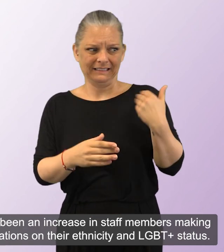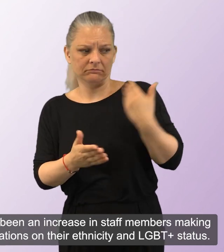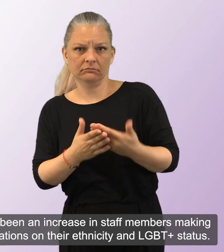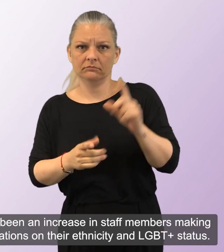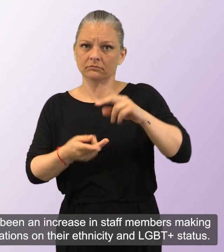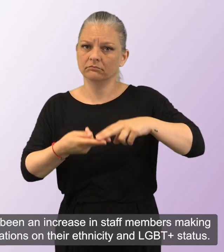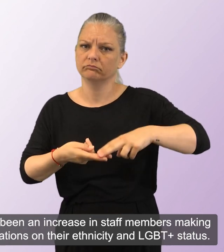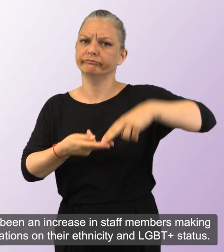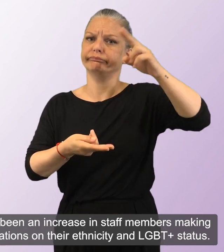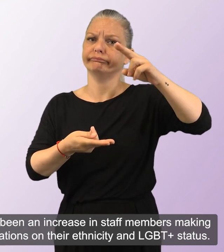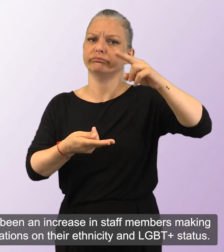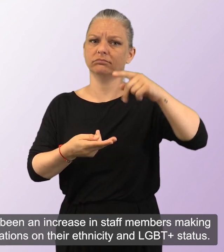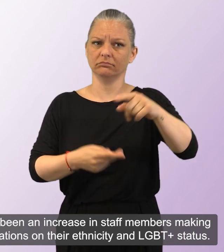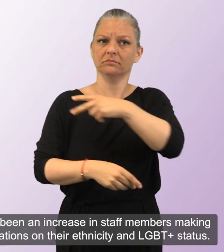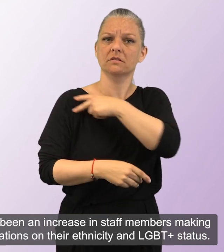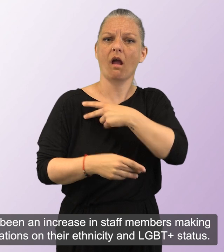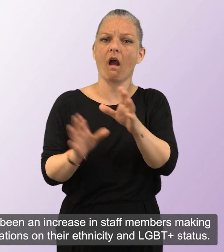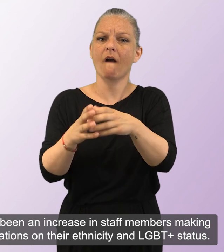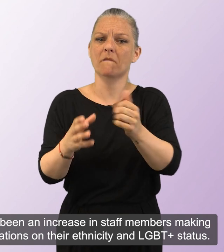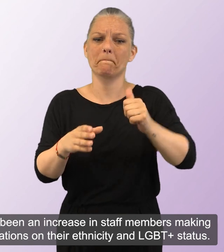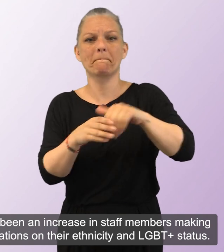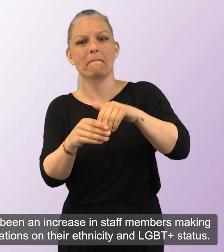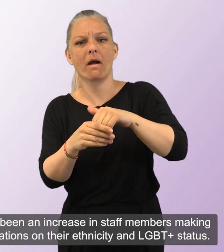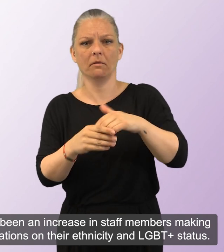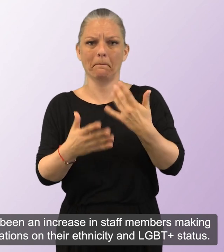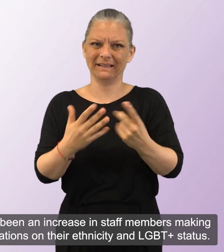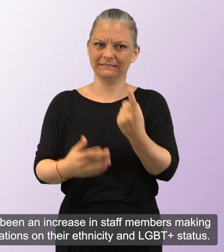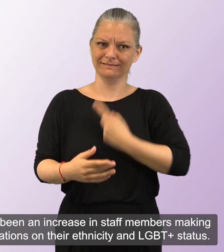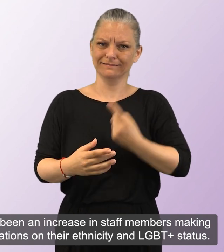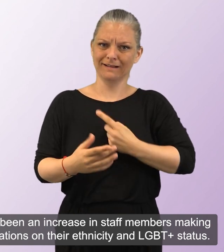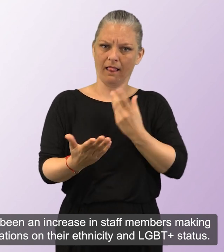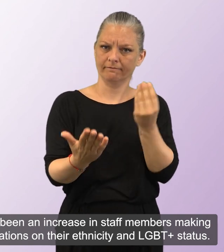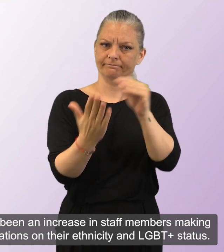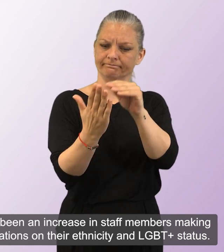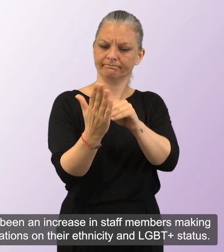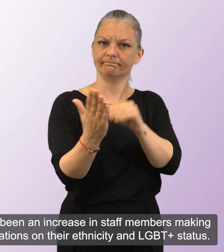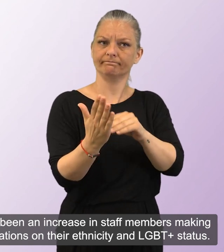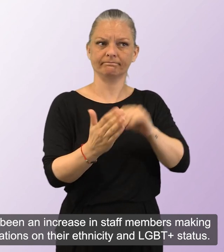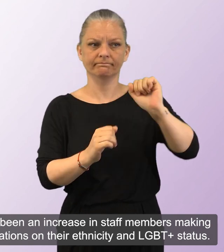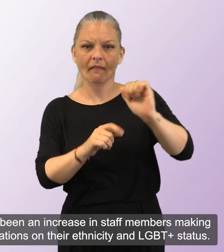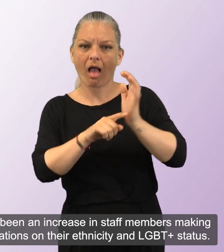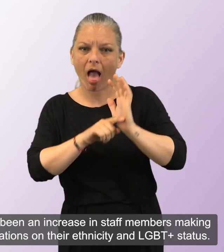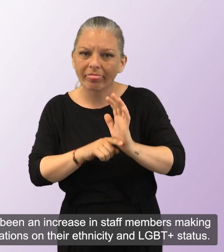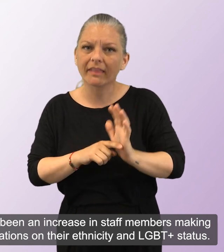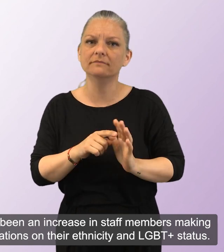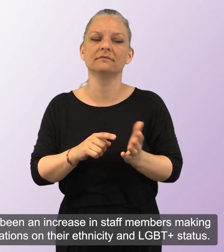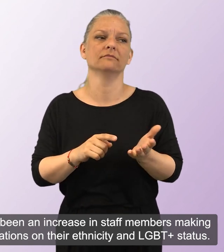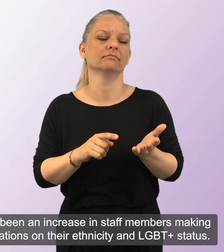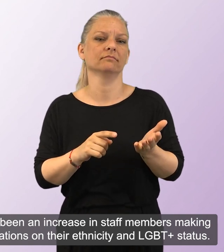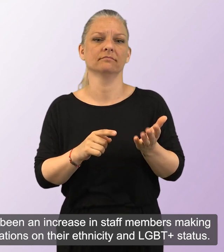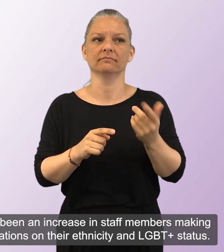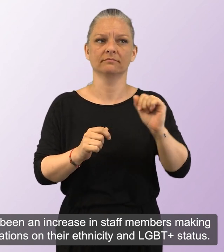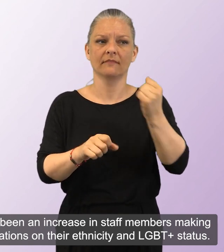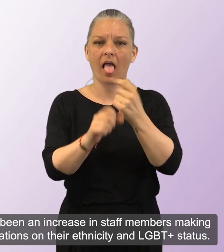There has been an increase in staff members making self-declarations on their ethnicity and LGBT plus status.